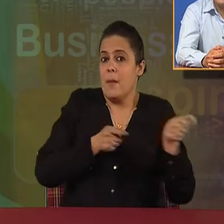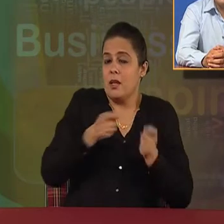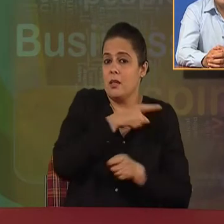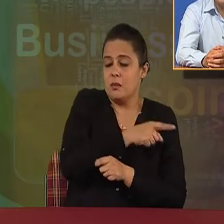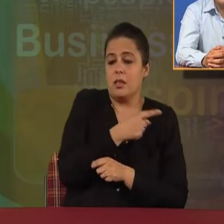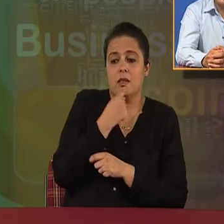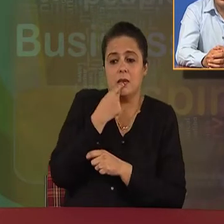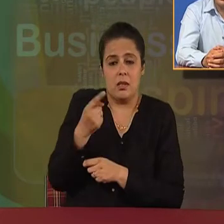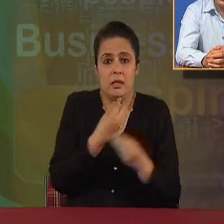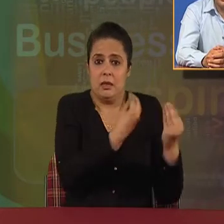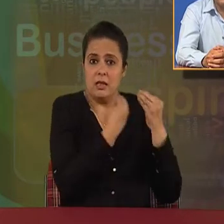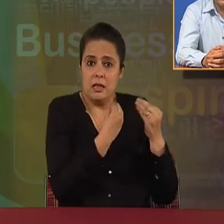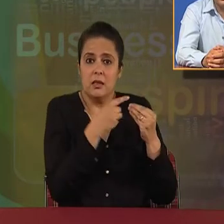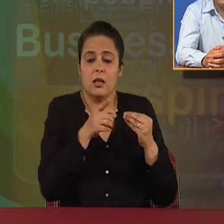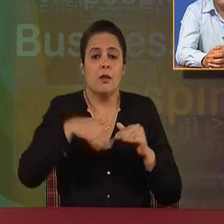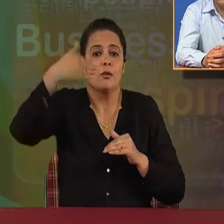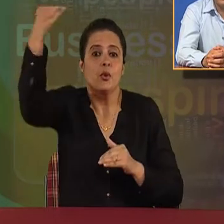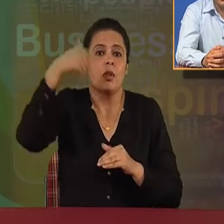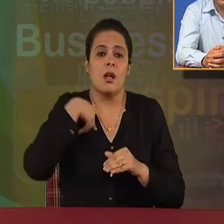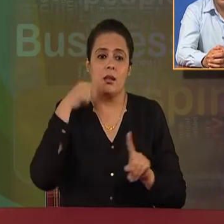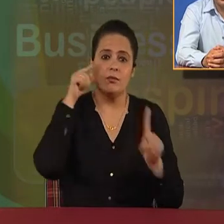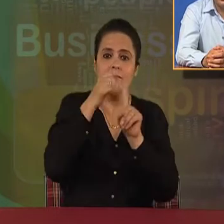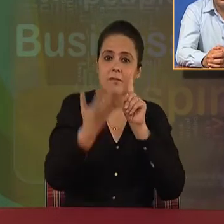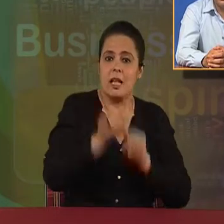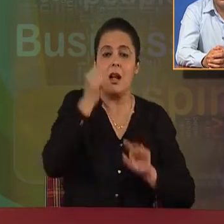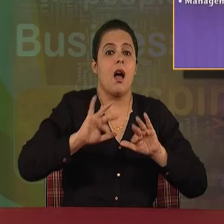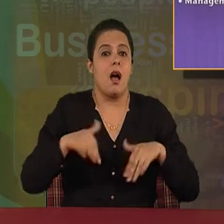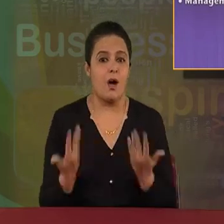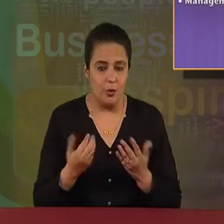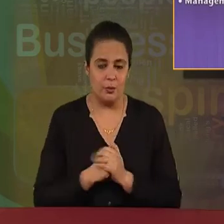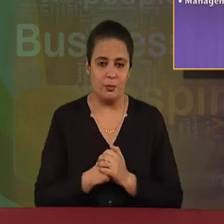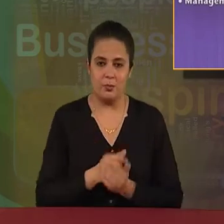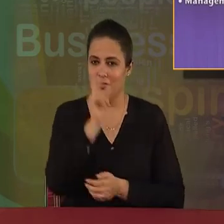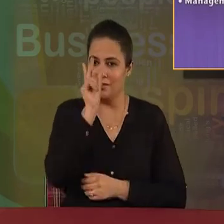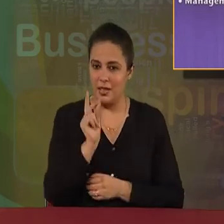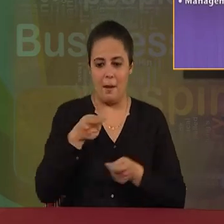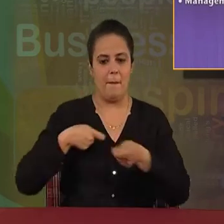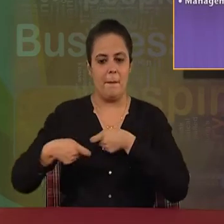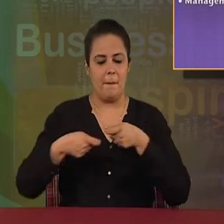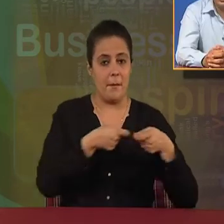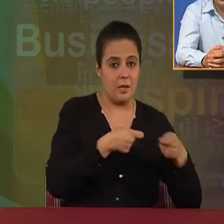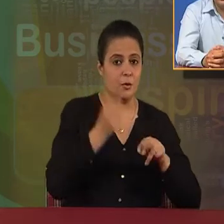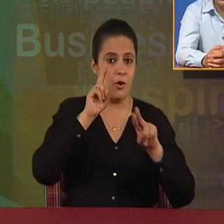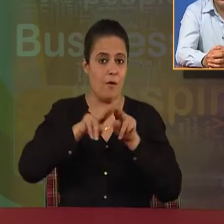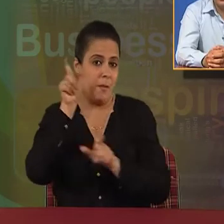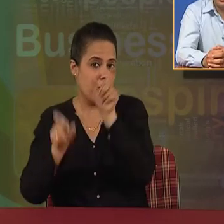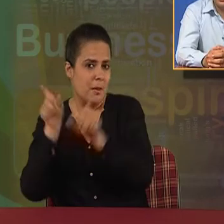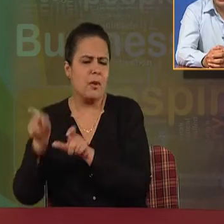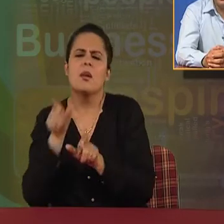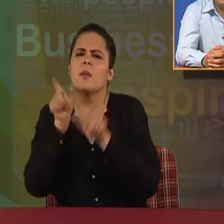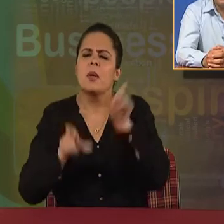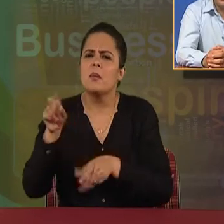these levels in the future. The second, management of people. It includes